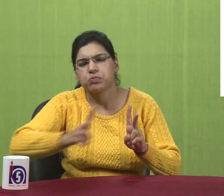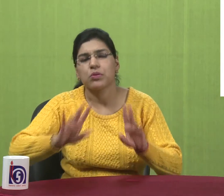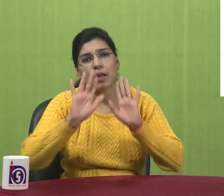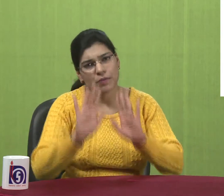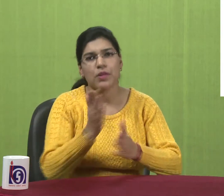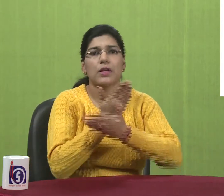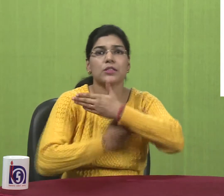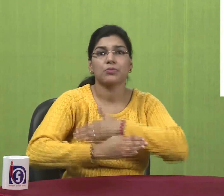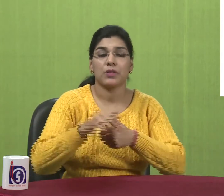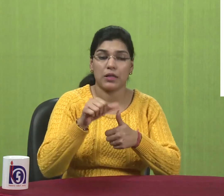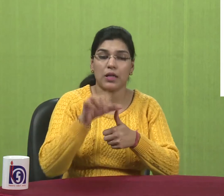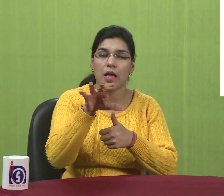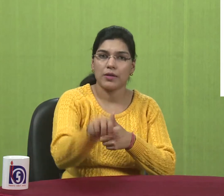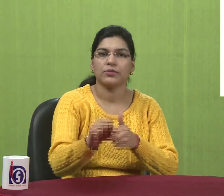Because the windows make it accessible.